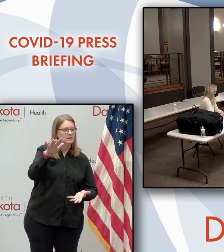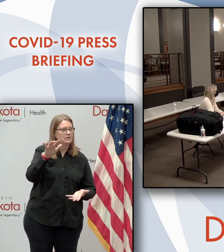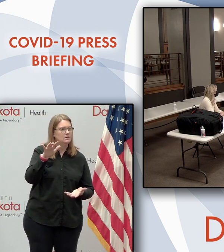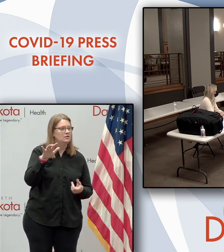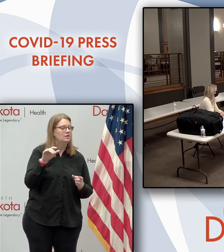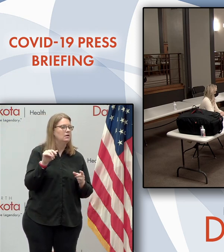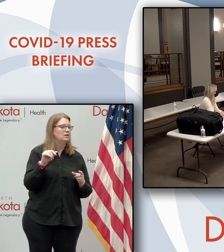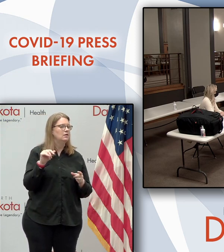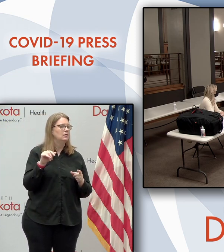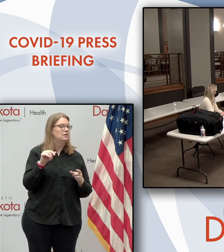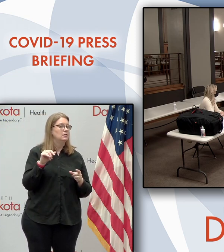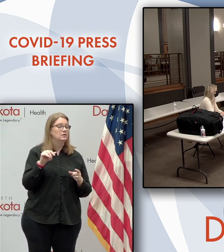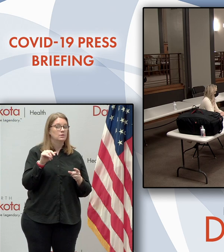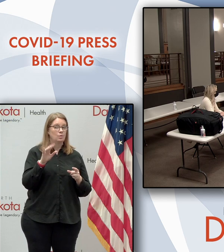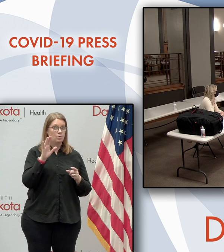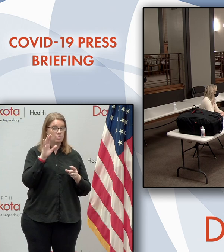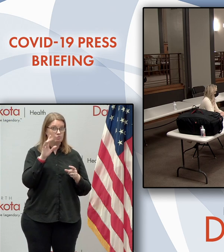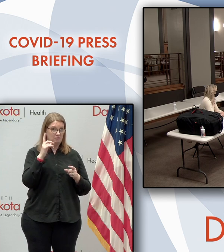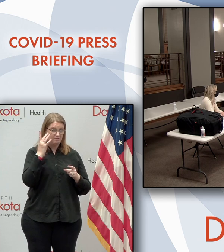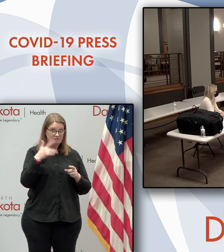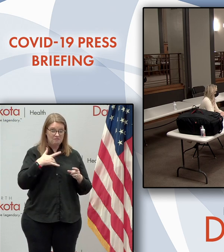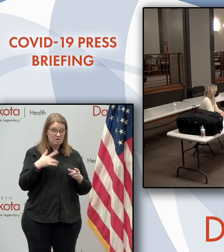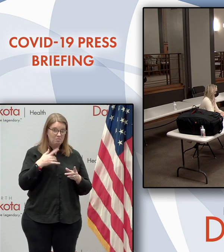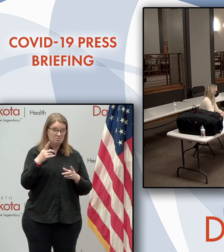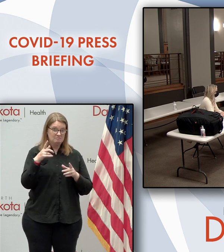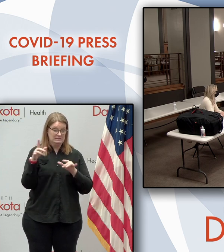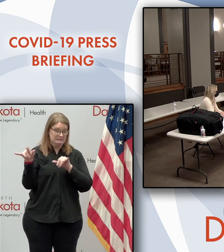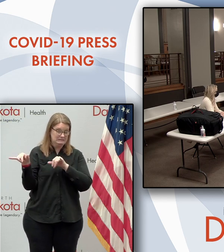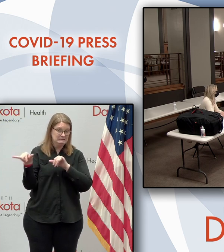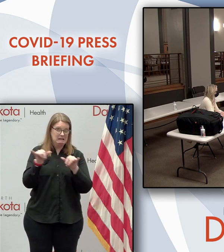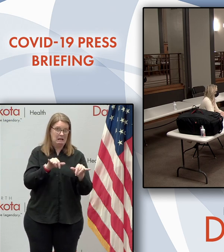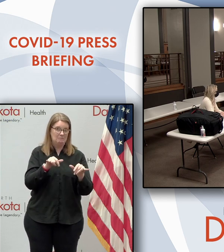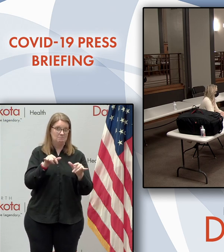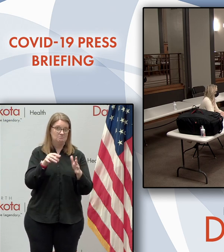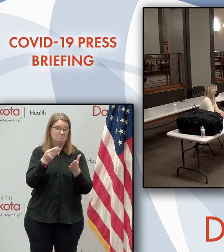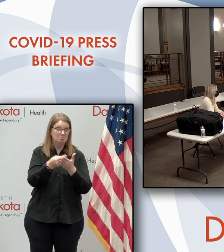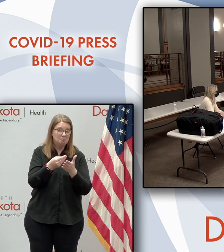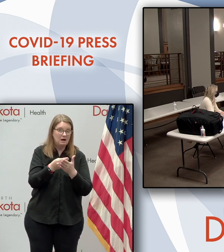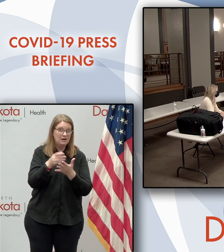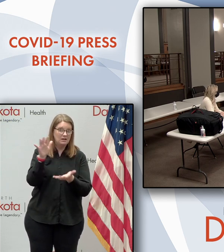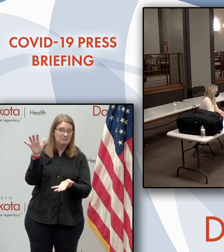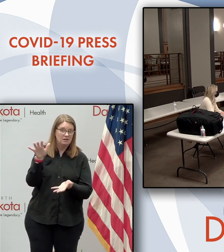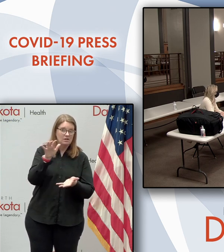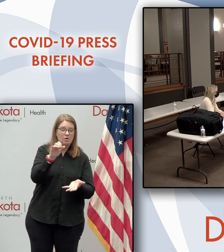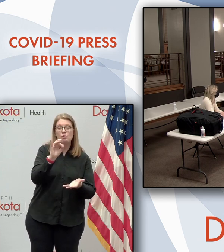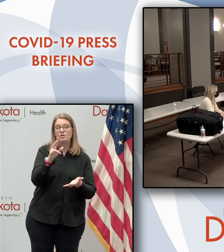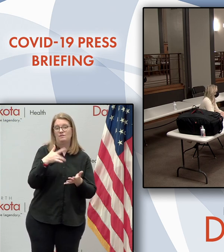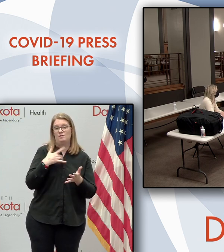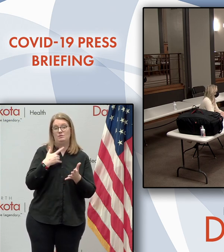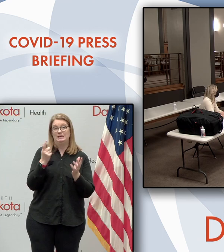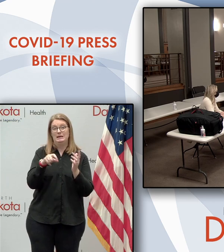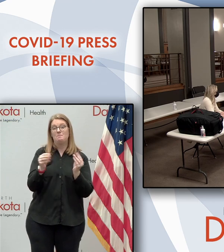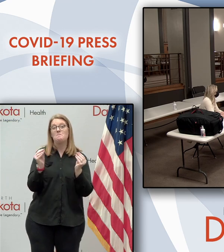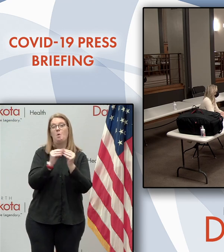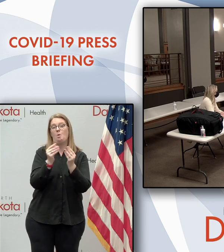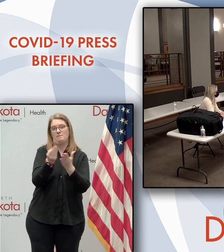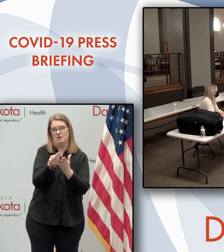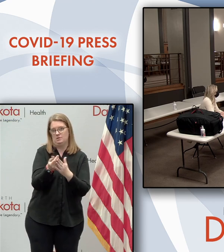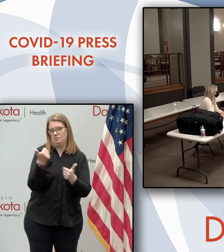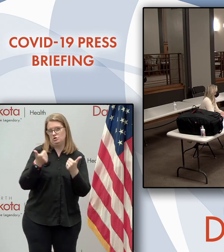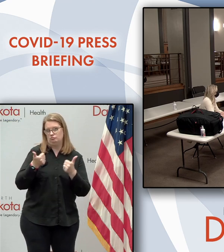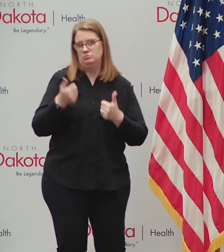be a number comparable to what we've seen in the past or with the numbers we're seeing? Are we going to need more stimulus than the last time?